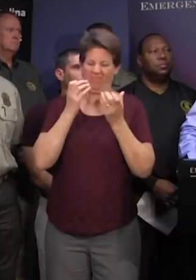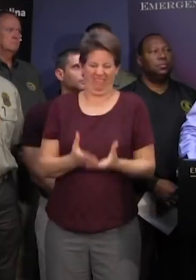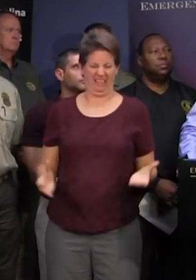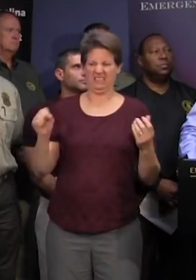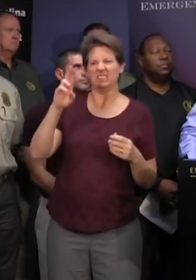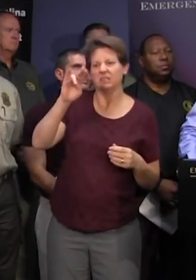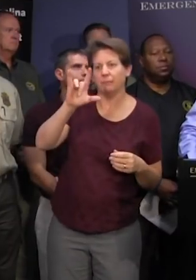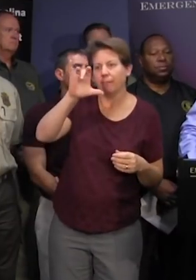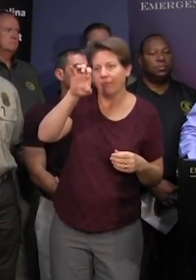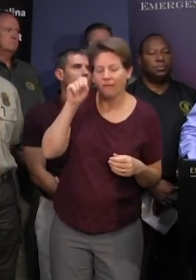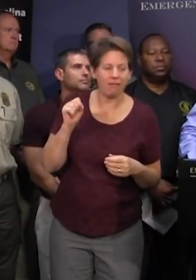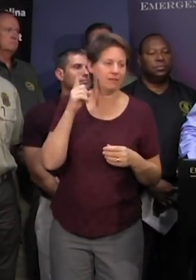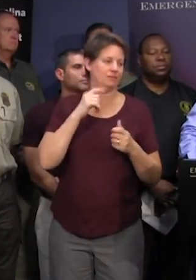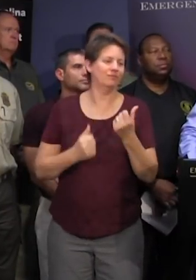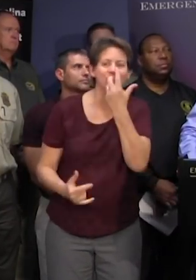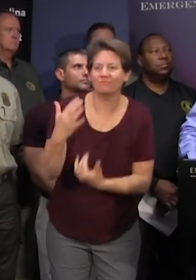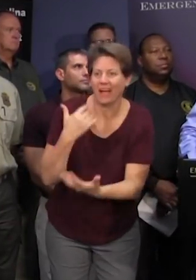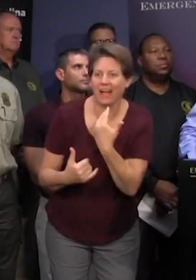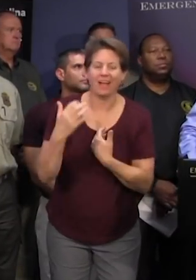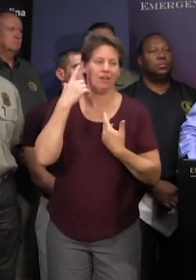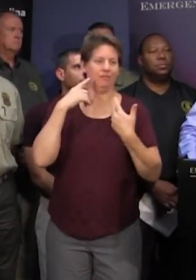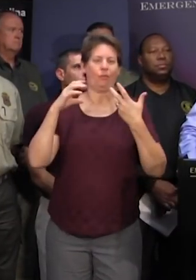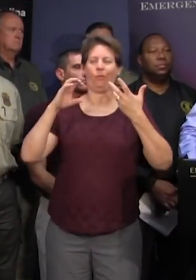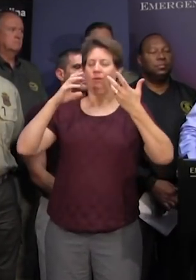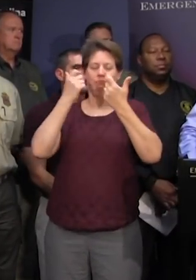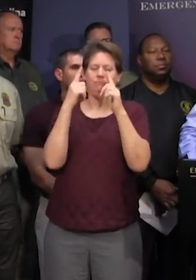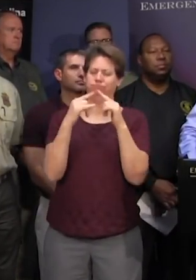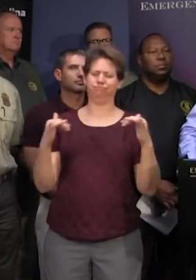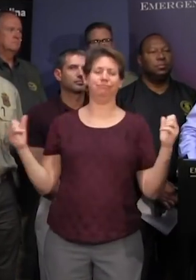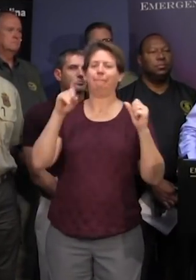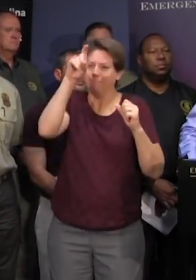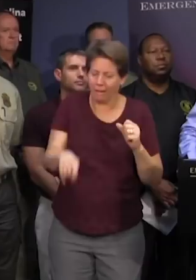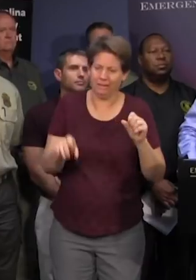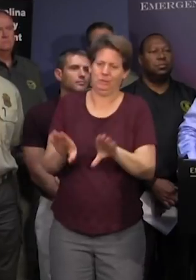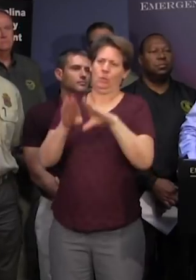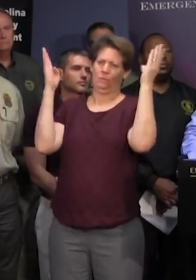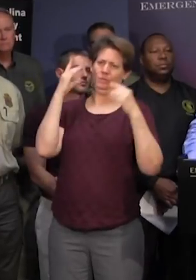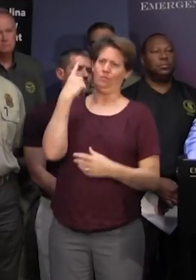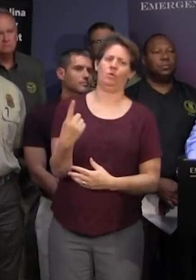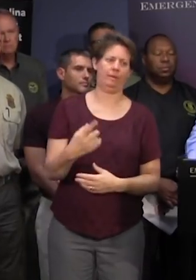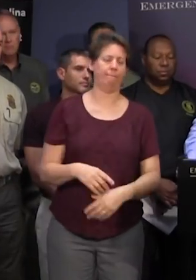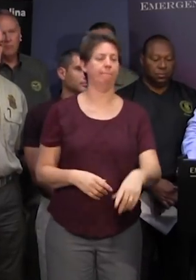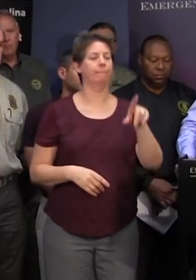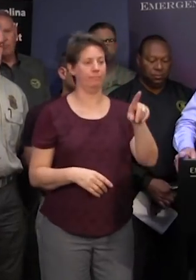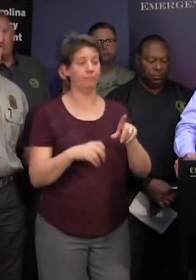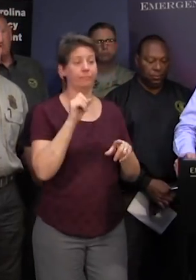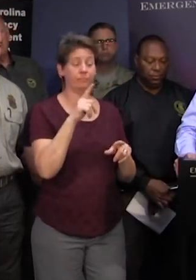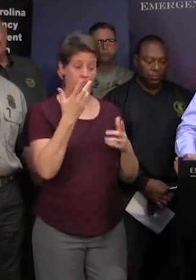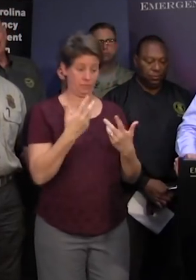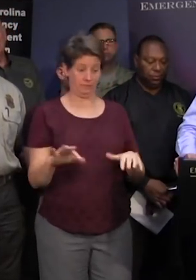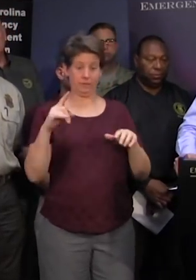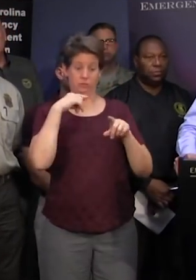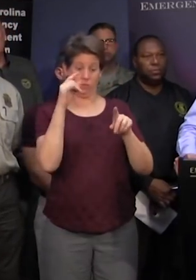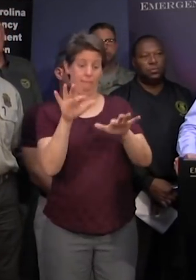emergencies for fire trucks for anything that we may need we must have one open so that's the other question is you know you evacuated these folks